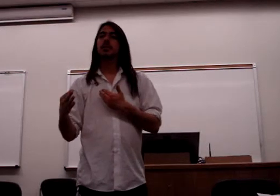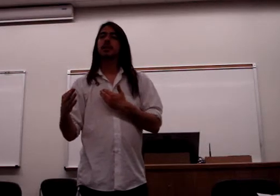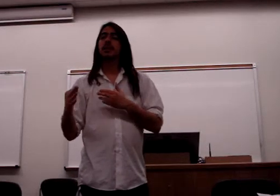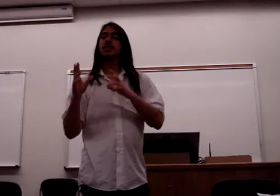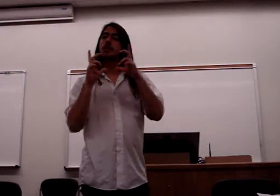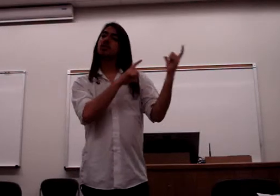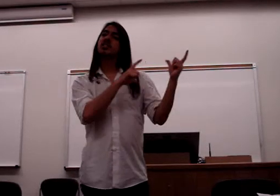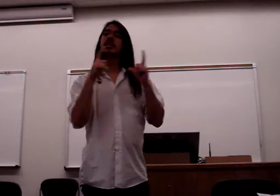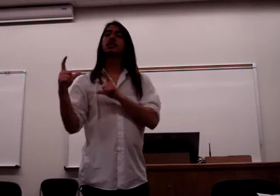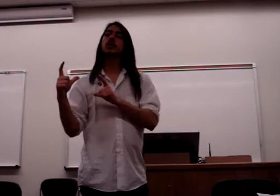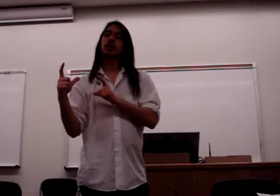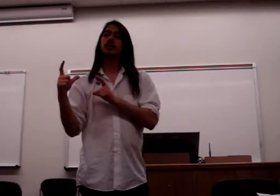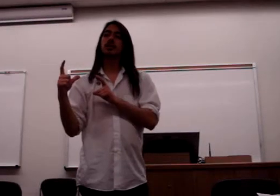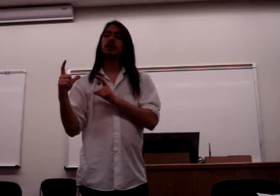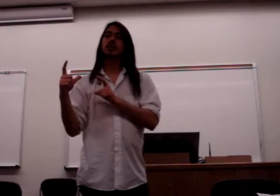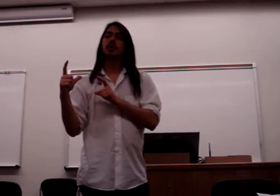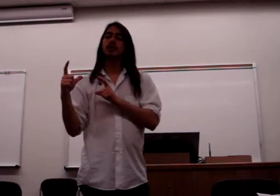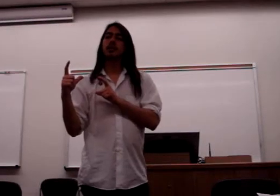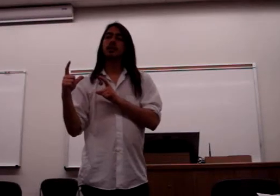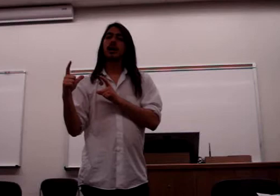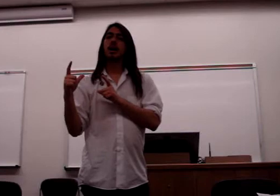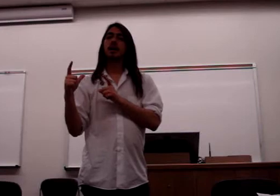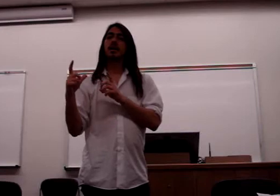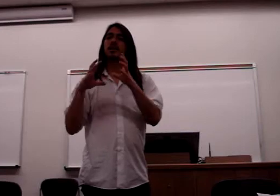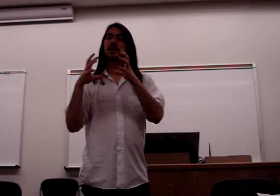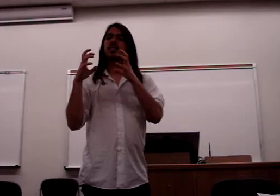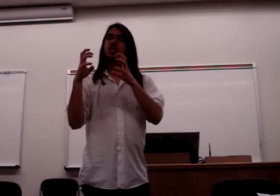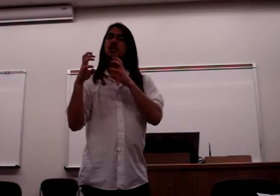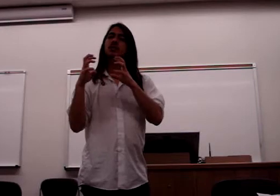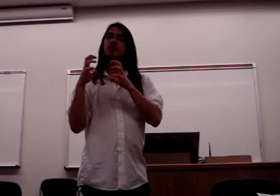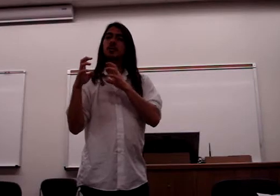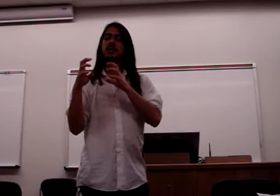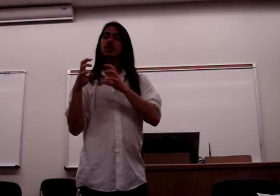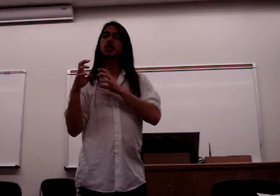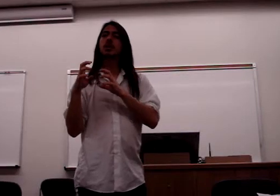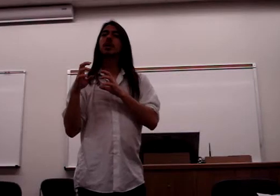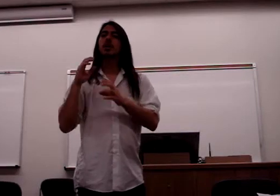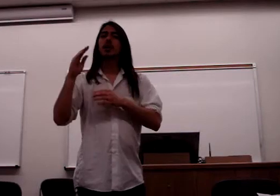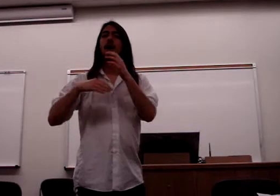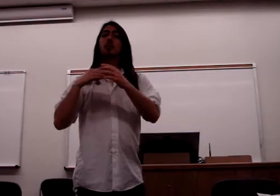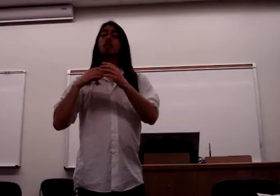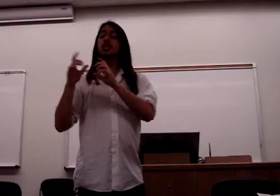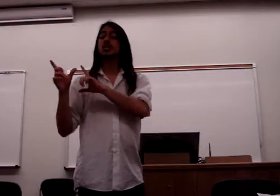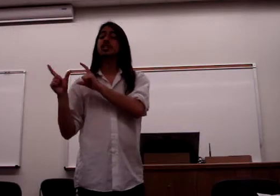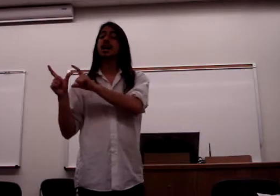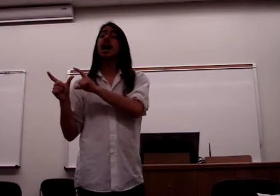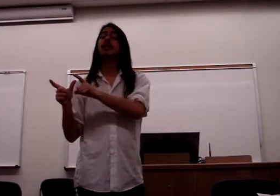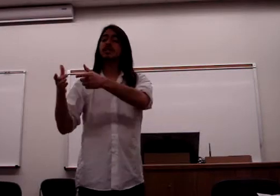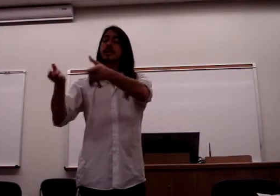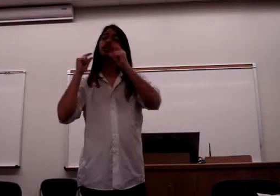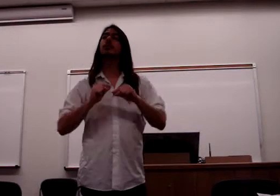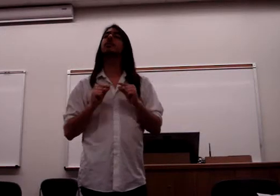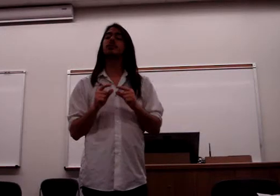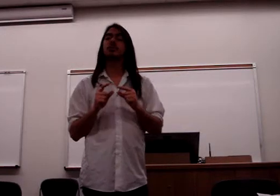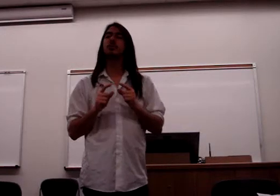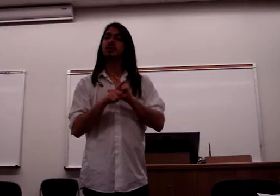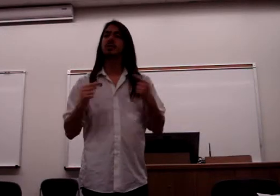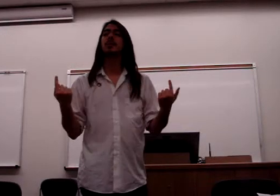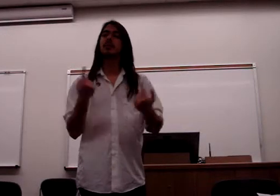It's a procedure. It's a discursive procedure, which is not simply reducible to the sum of